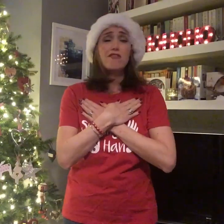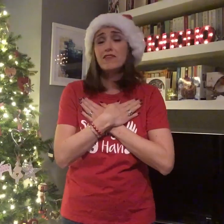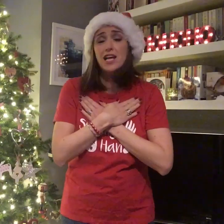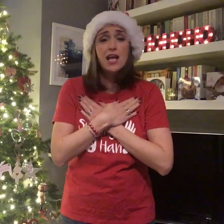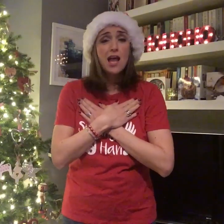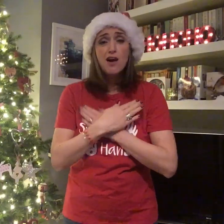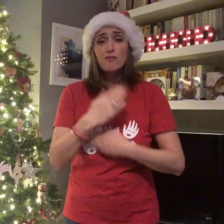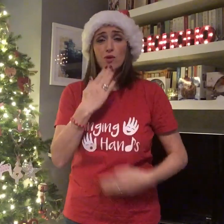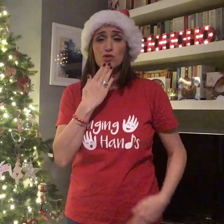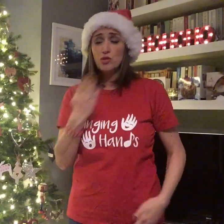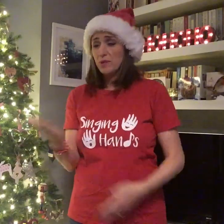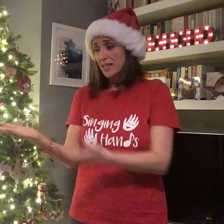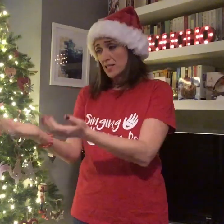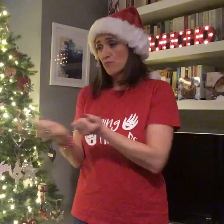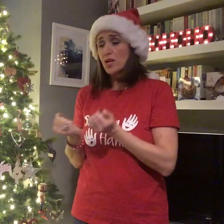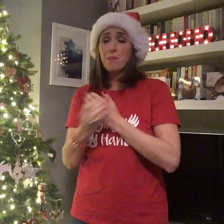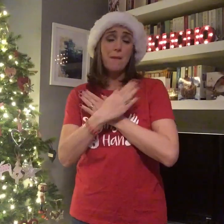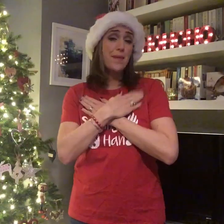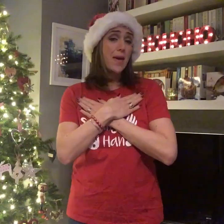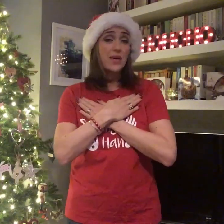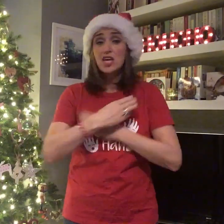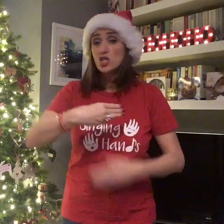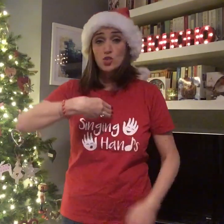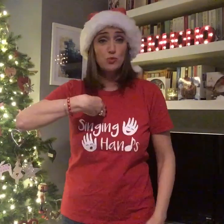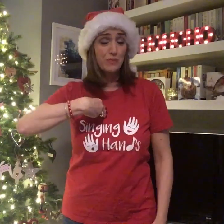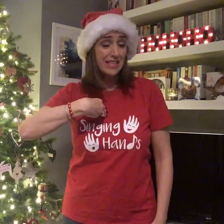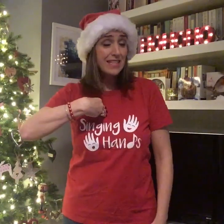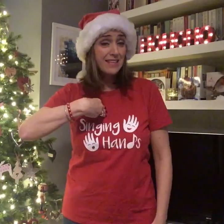I love? Why won't you please bring my baby to me?